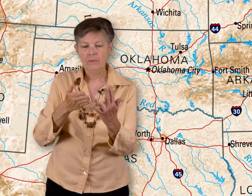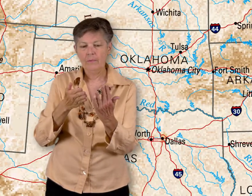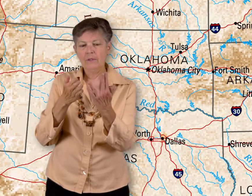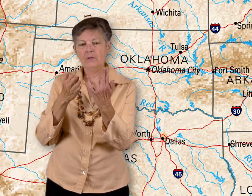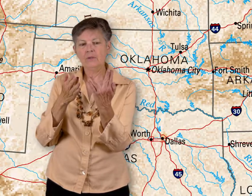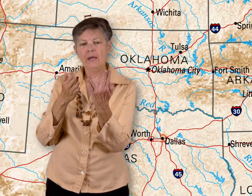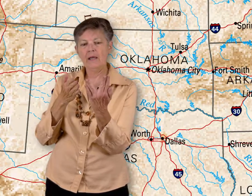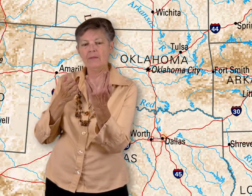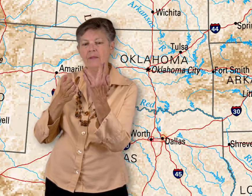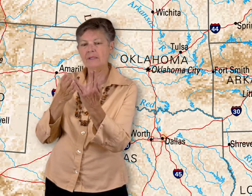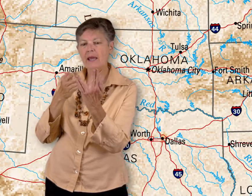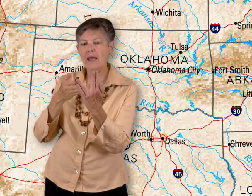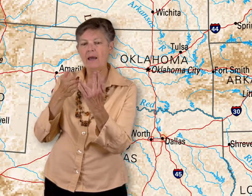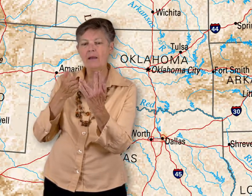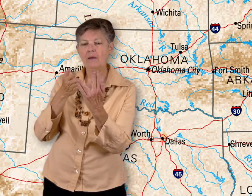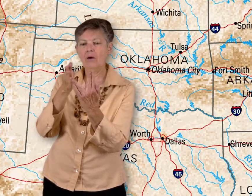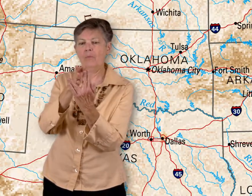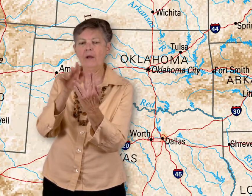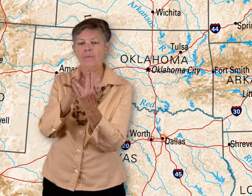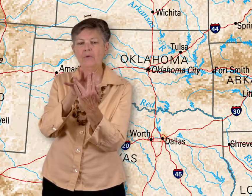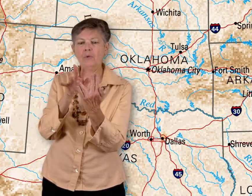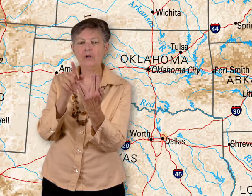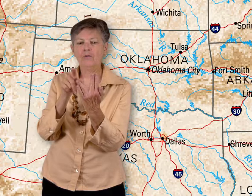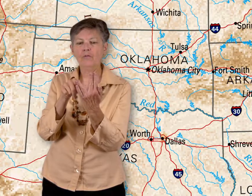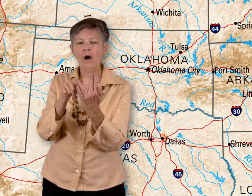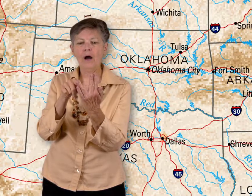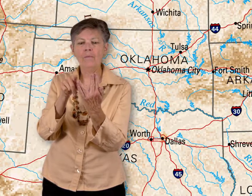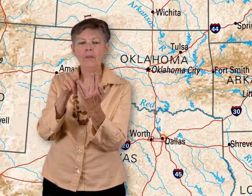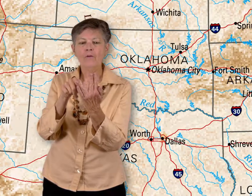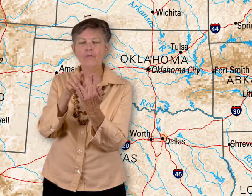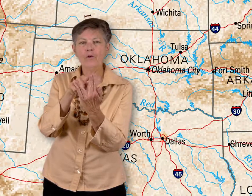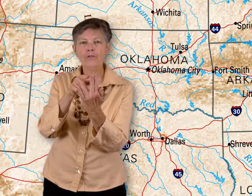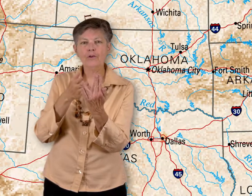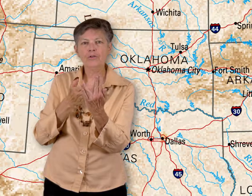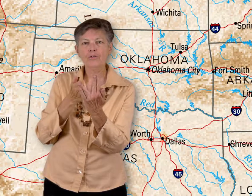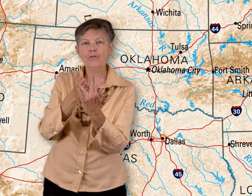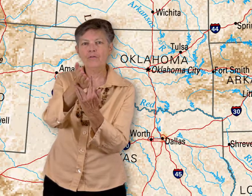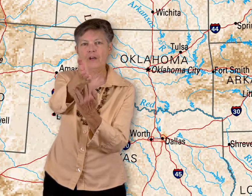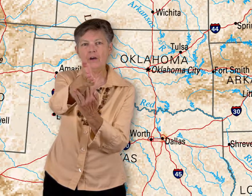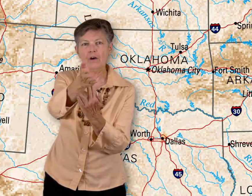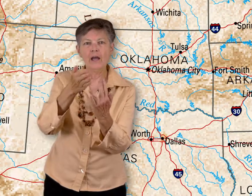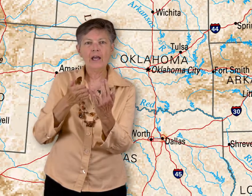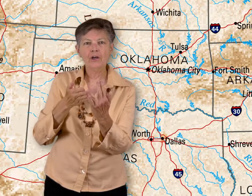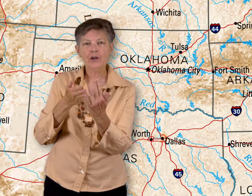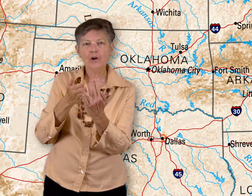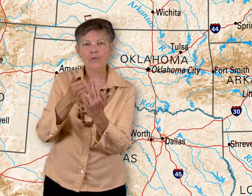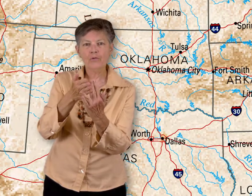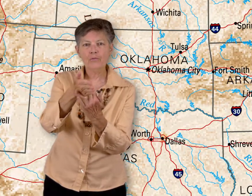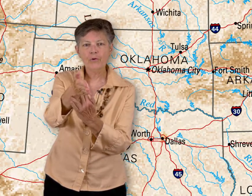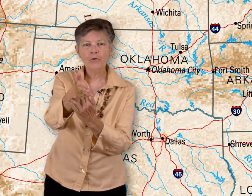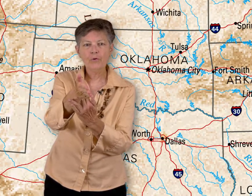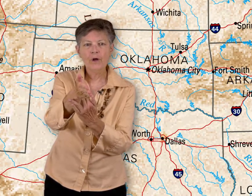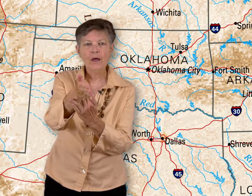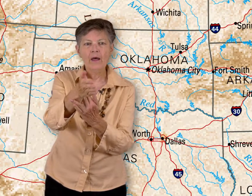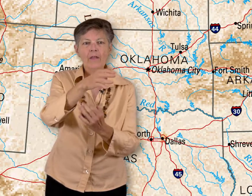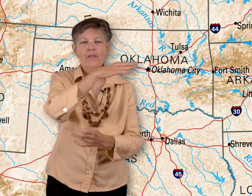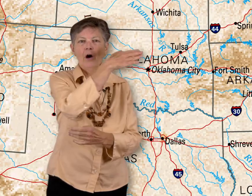So take this hand, open up between your fourth and your third finger, and you're going to go through the